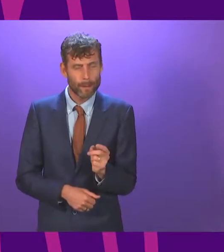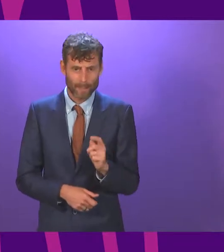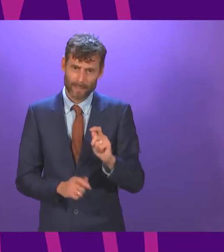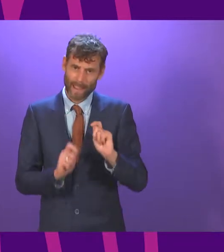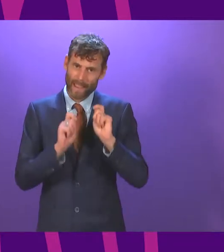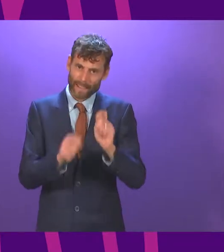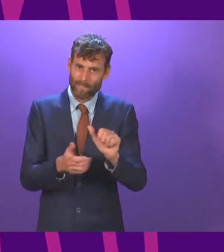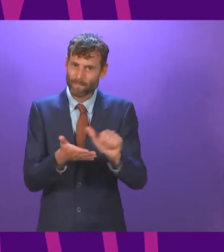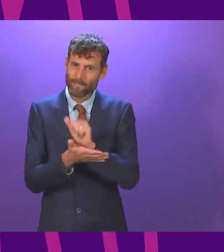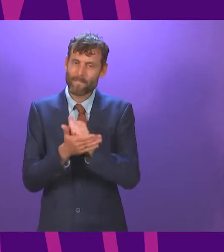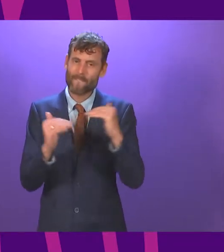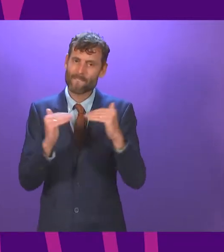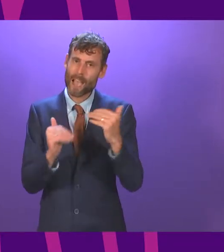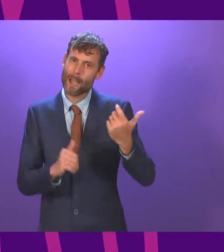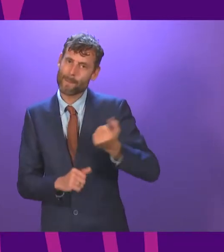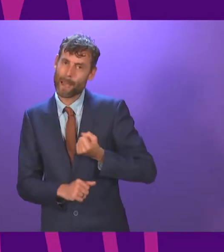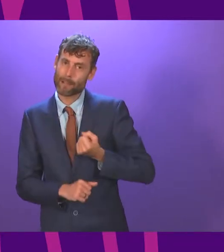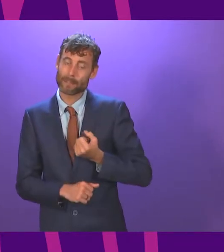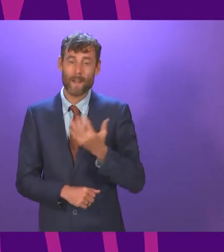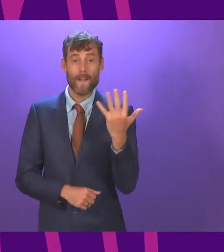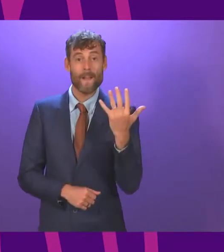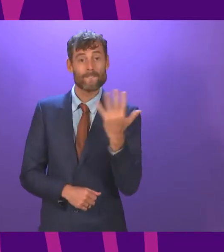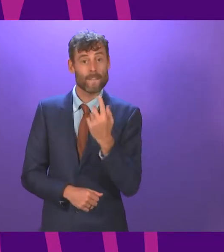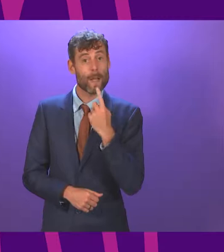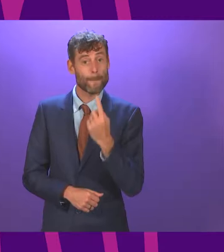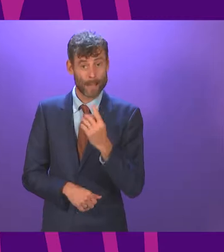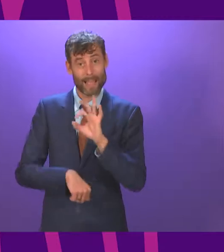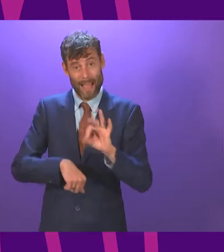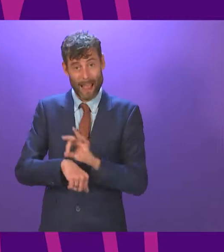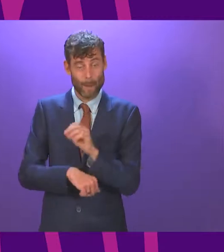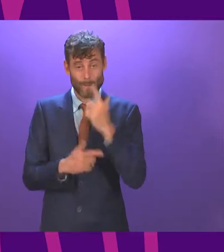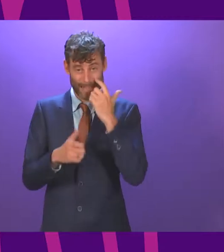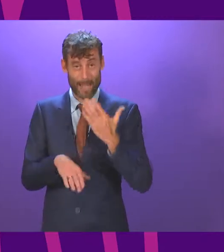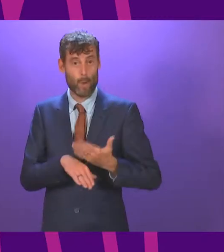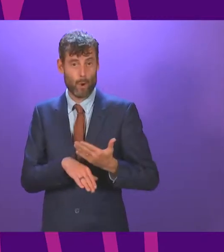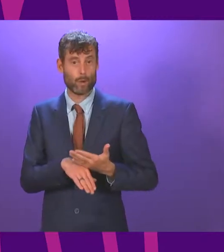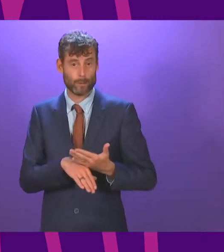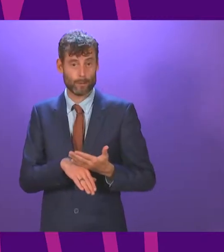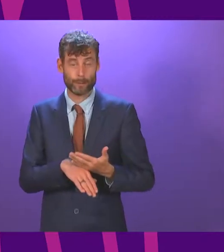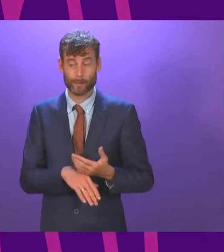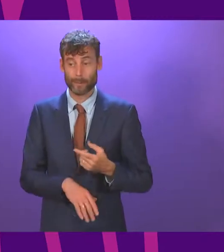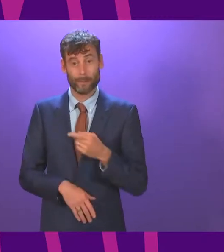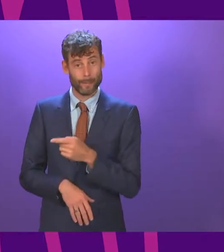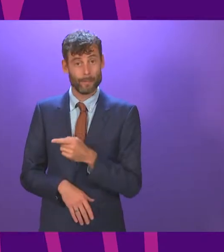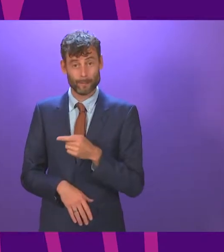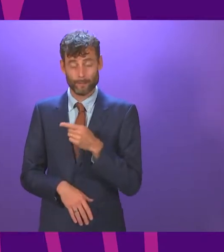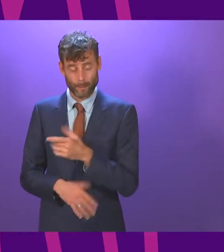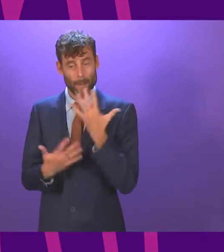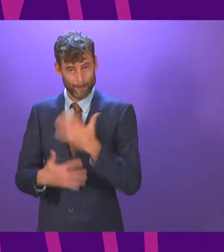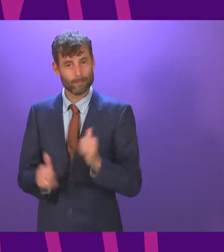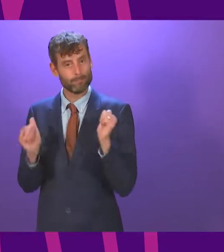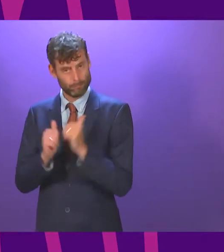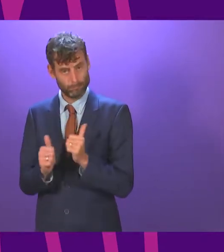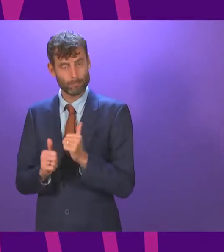pay rise and £15 an hour for care workers, which we have already heard that the Scottish Greens used to support and pledged to